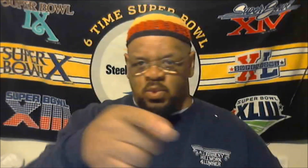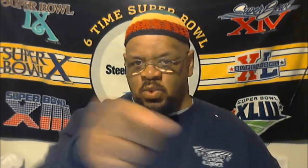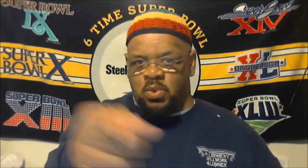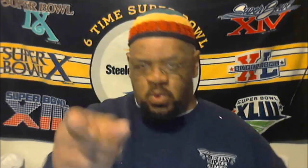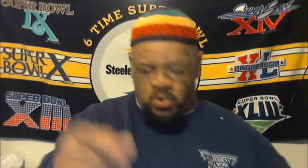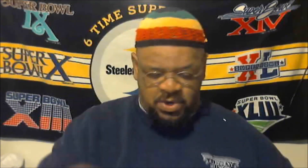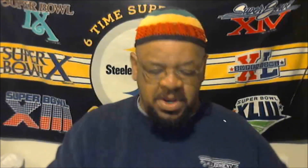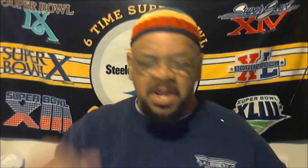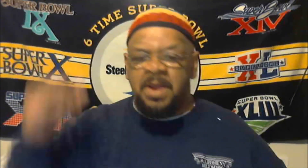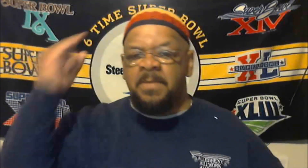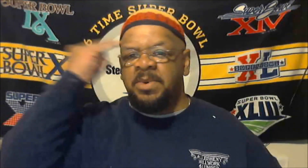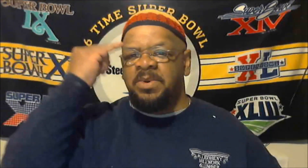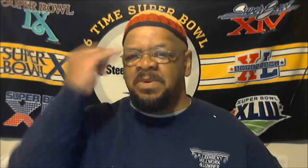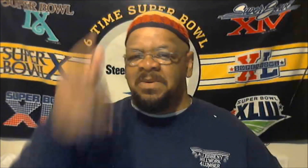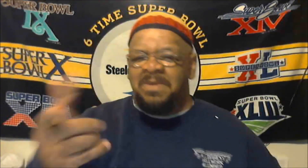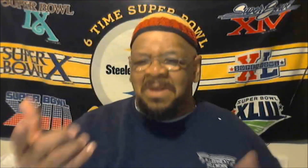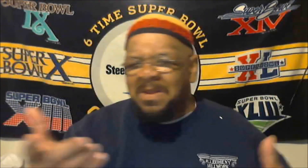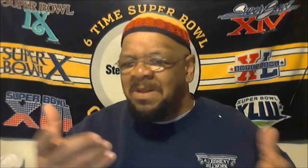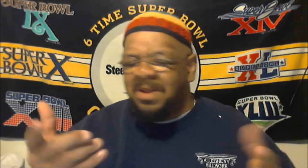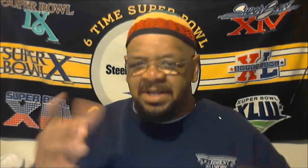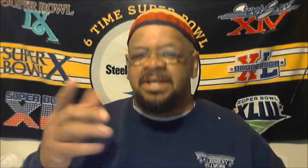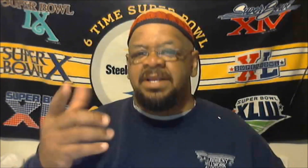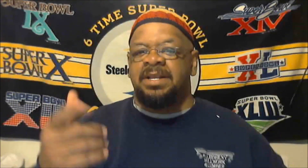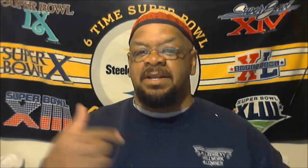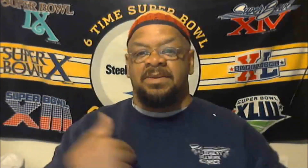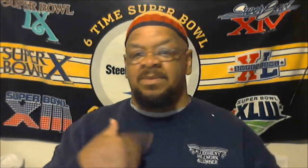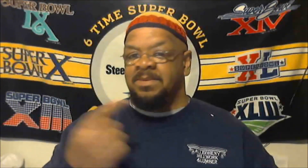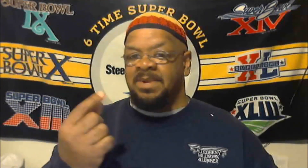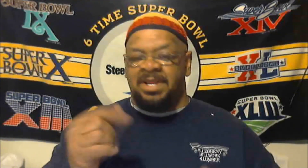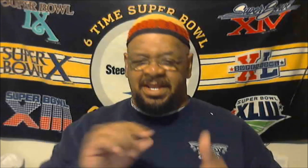Okay. Then you take a cookie cutter. You need a cookie cutter.